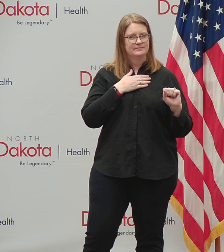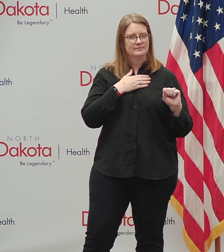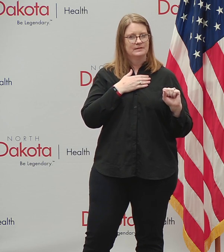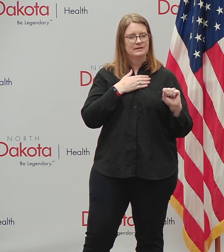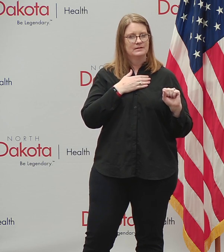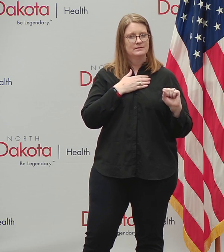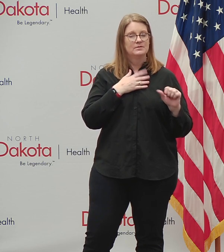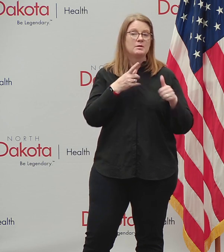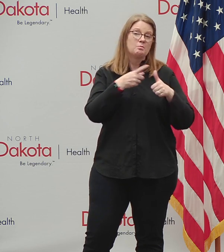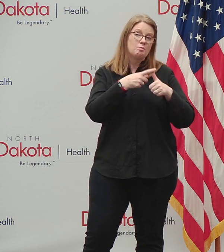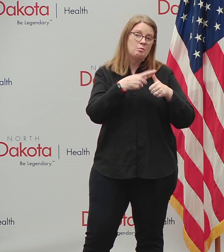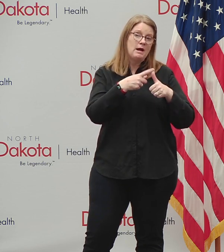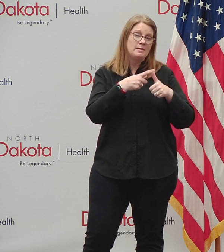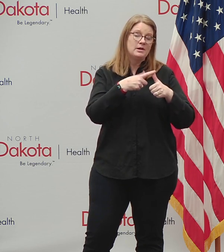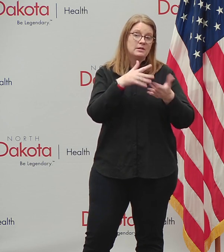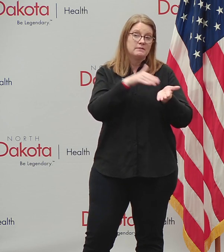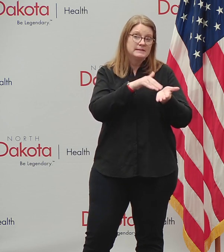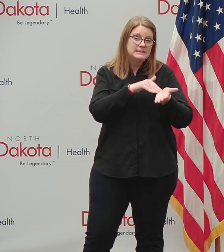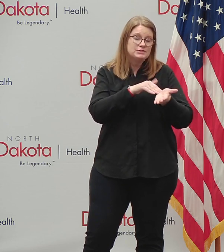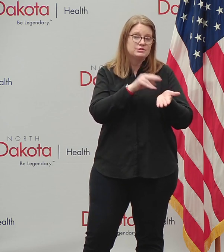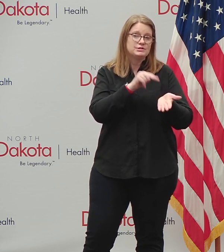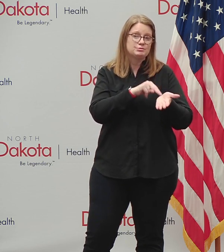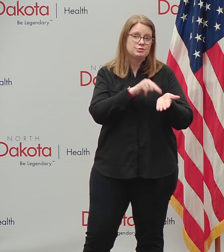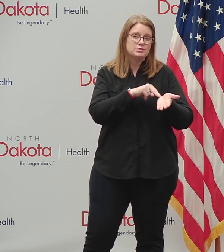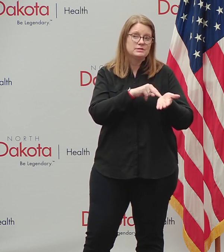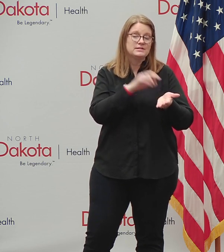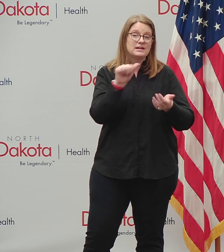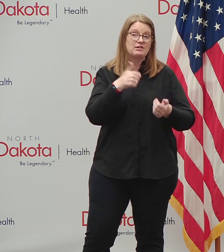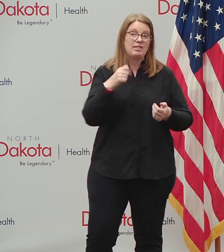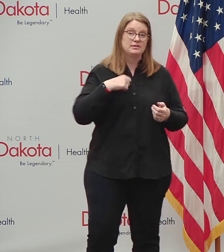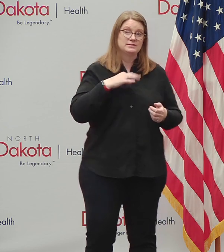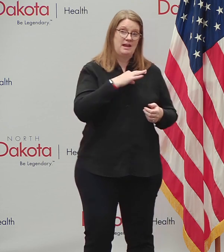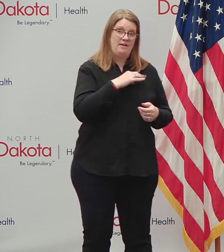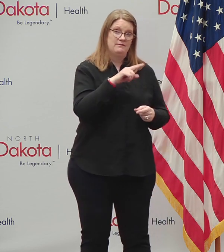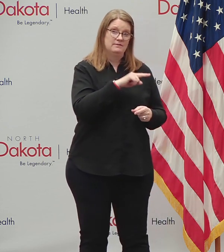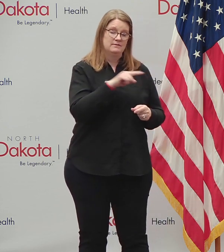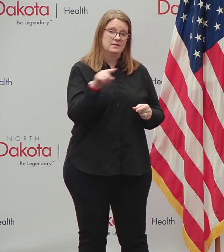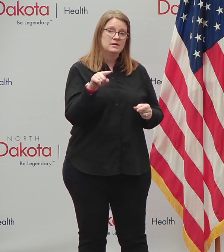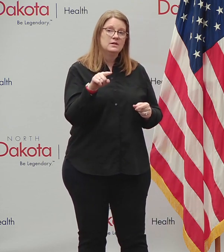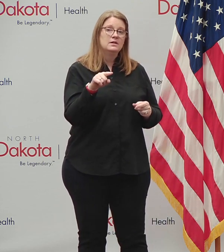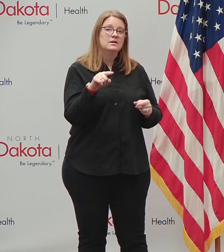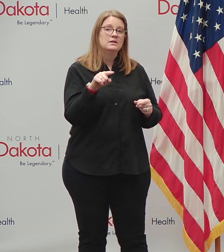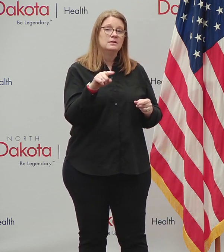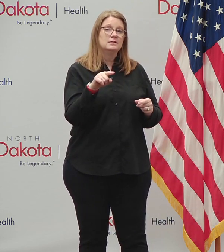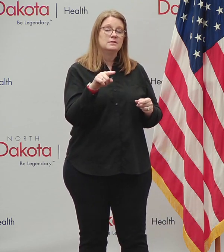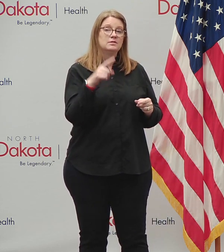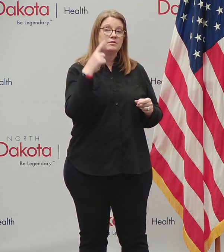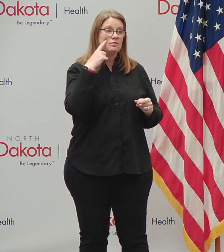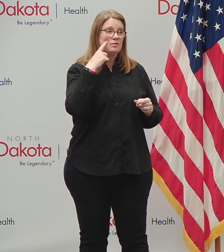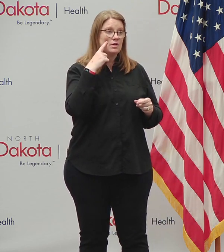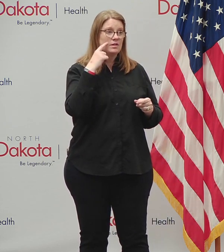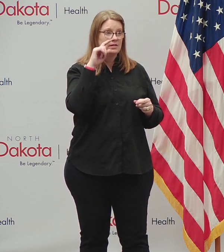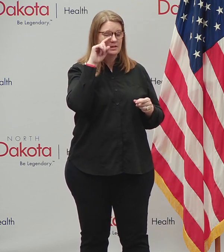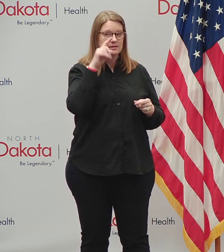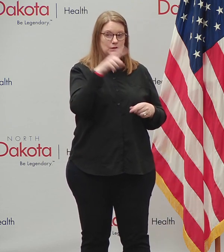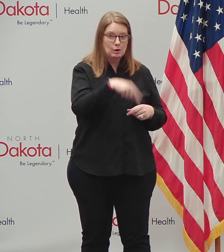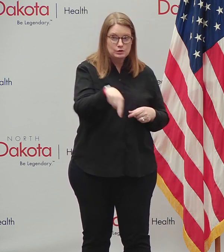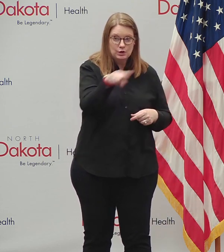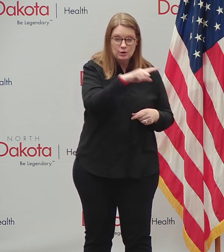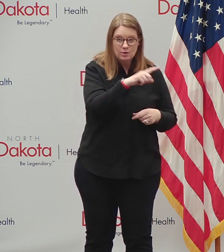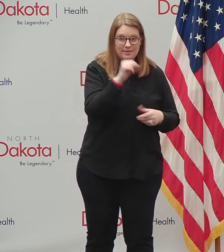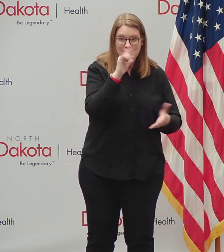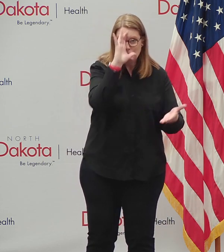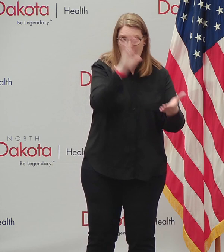And primarily the physicians, nurses, and other staff in the hospital. For those of you who do not believe,